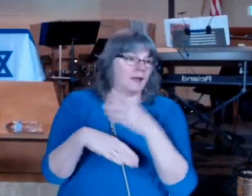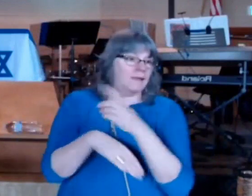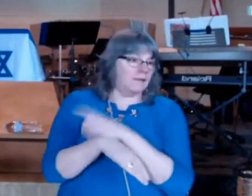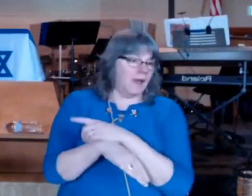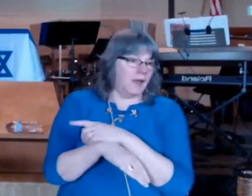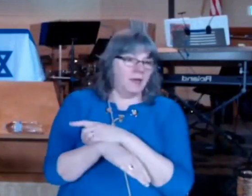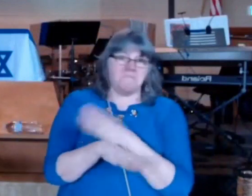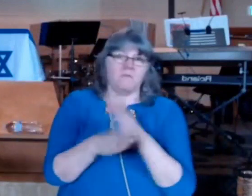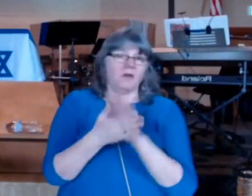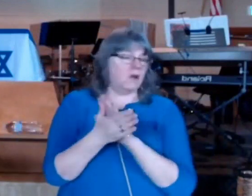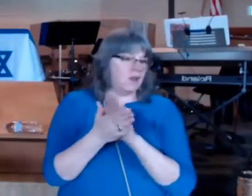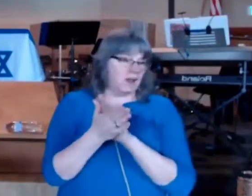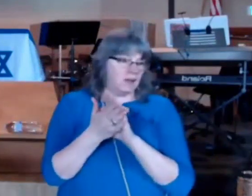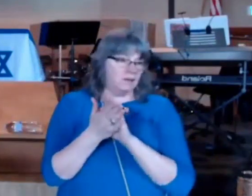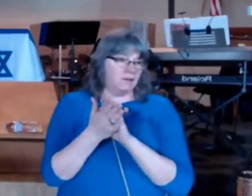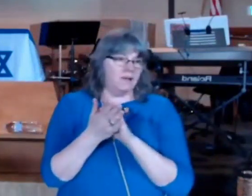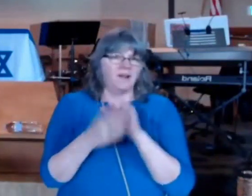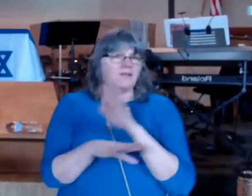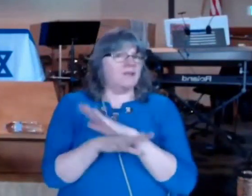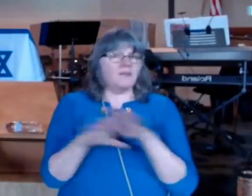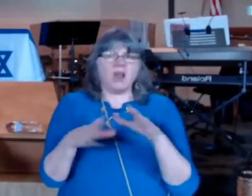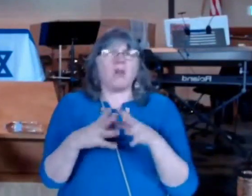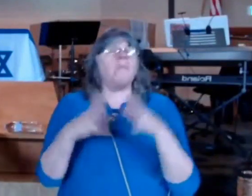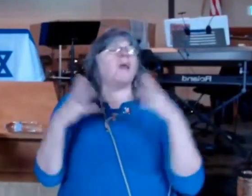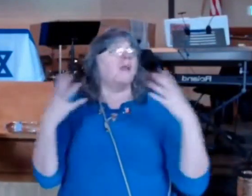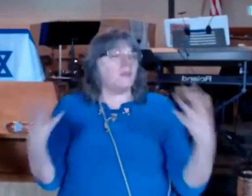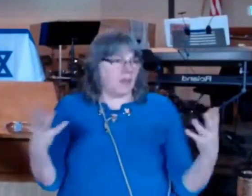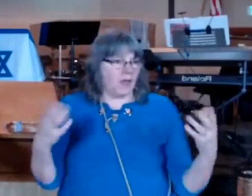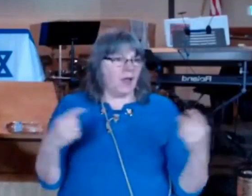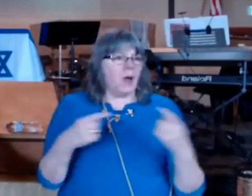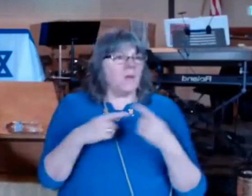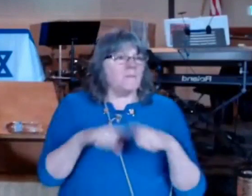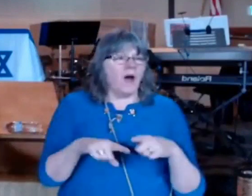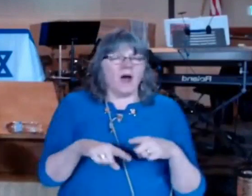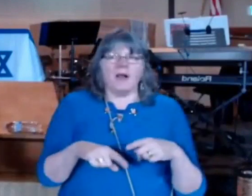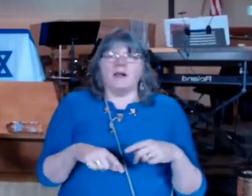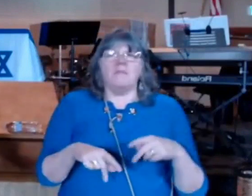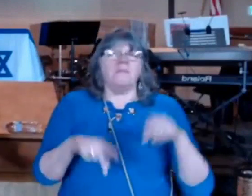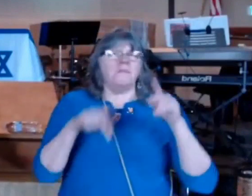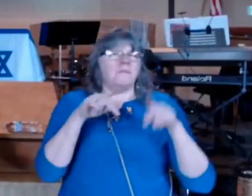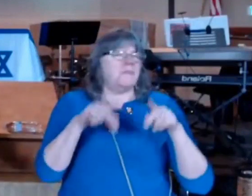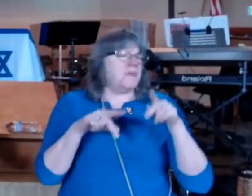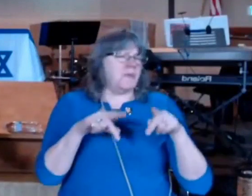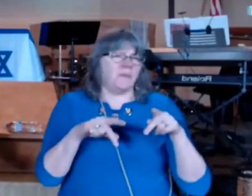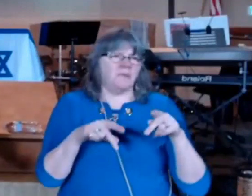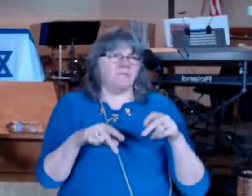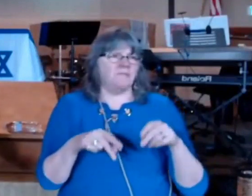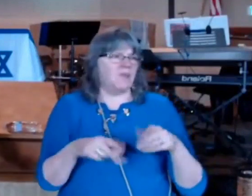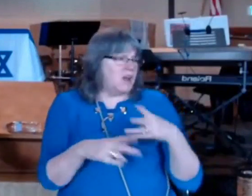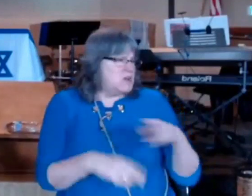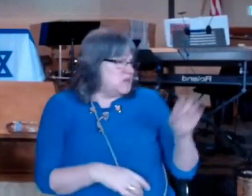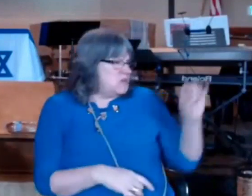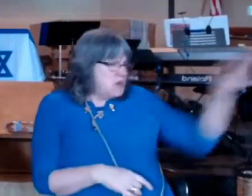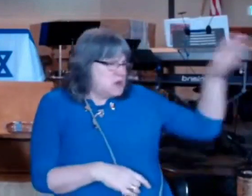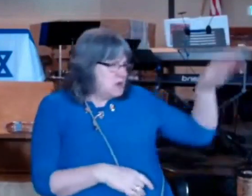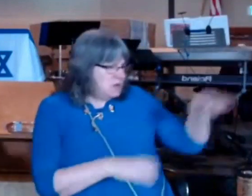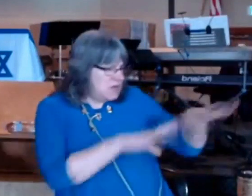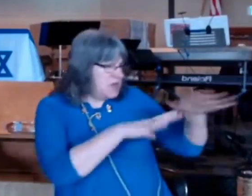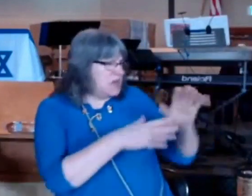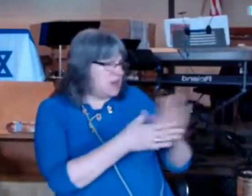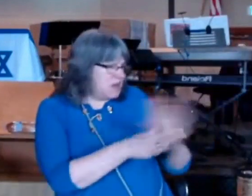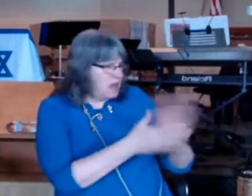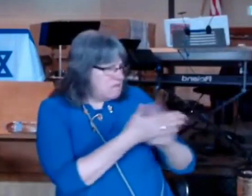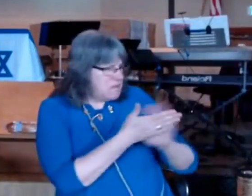that it's really not a big deal but human application made such harsh and